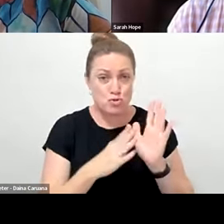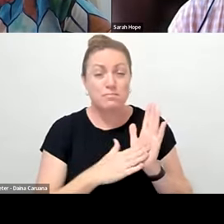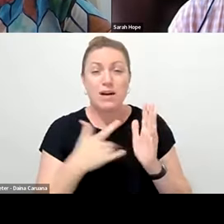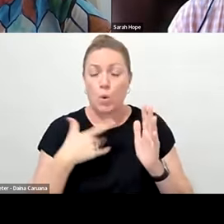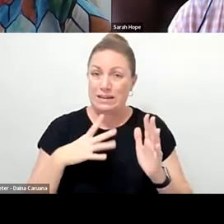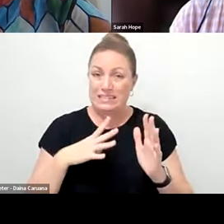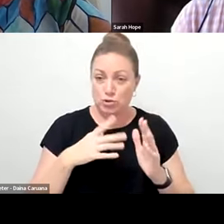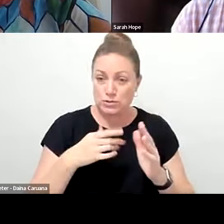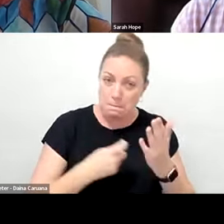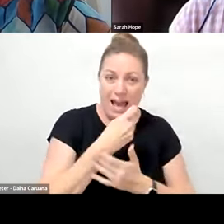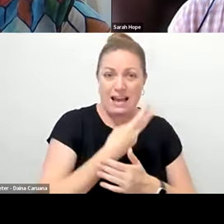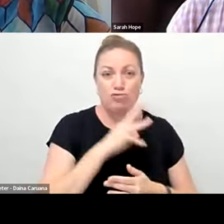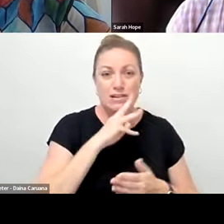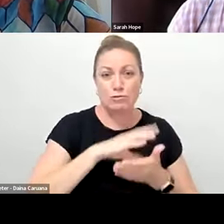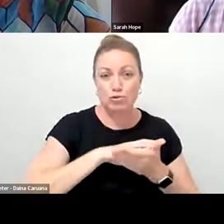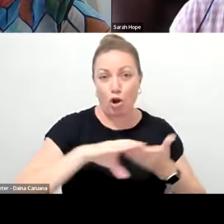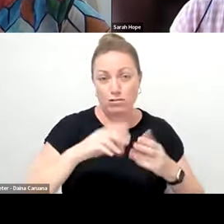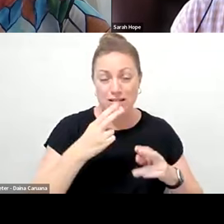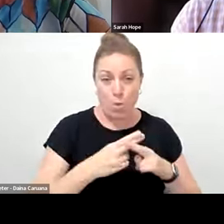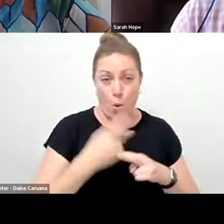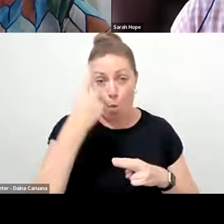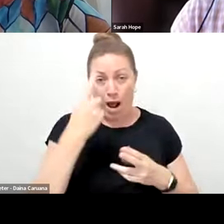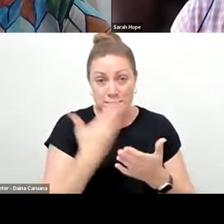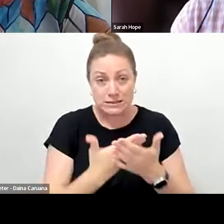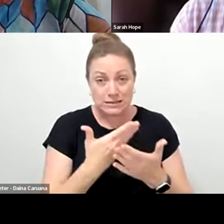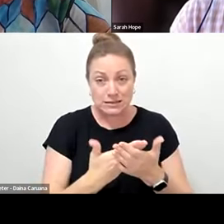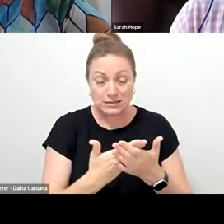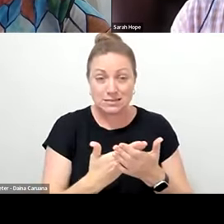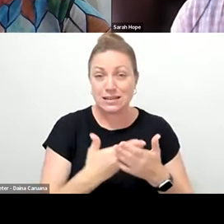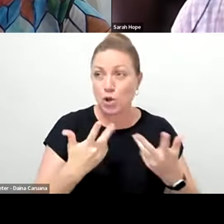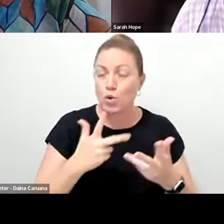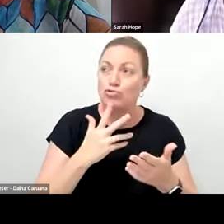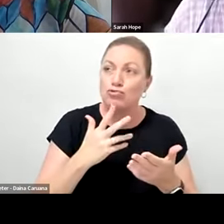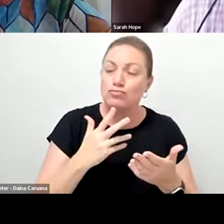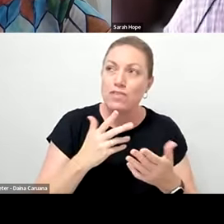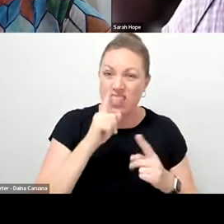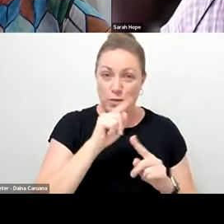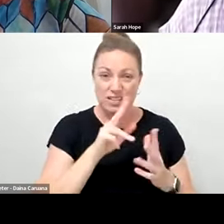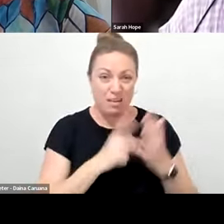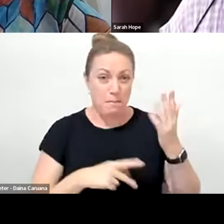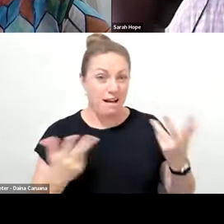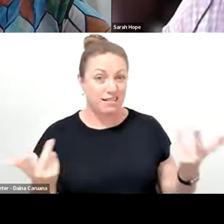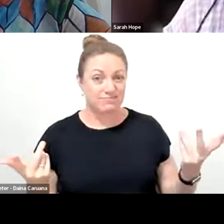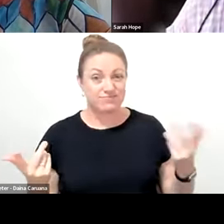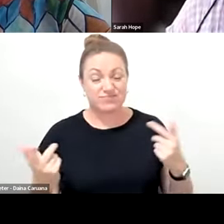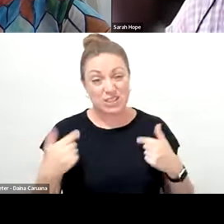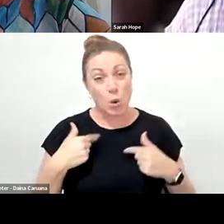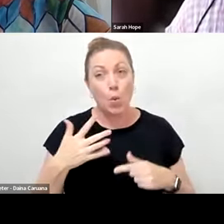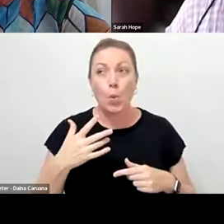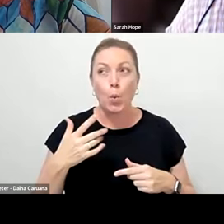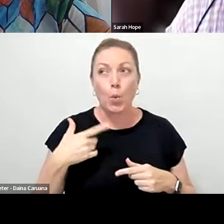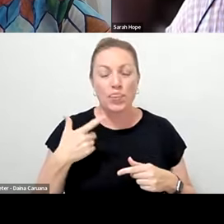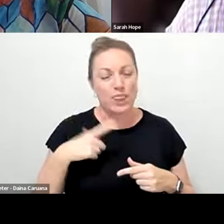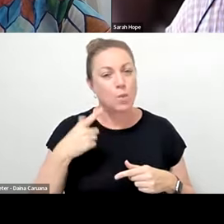the, you know, tiny little six seat airplane. So the one element we removed was the lighting because